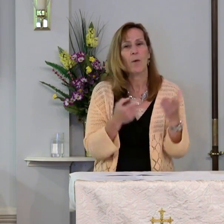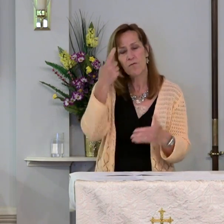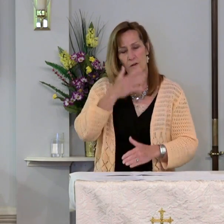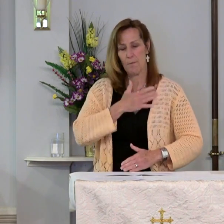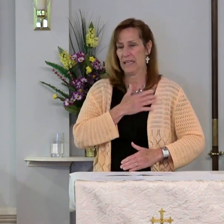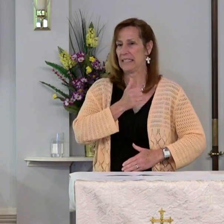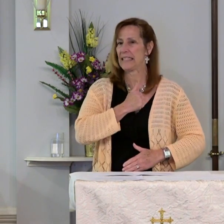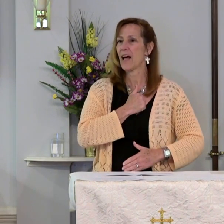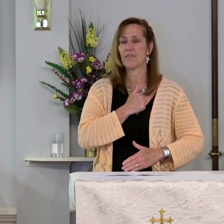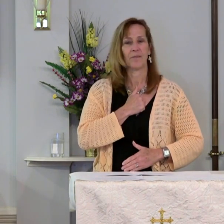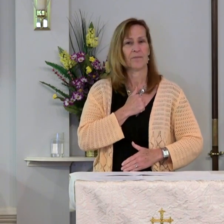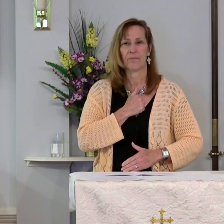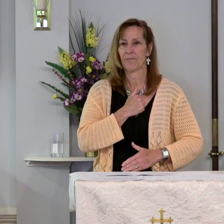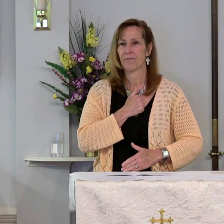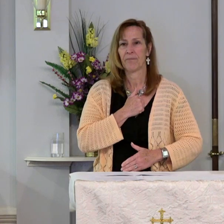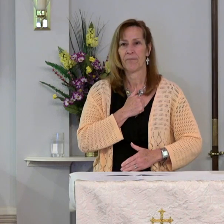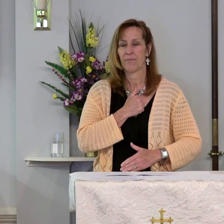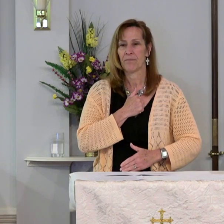myself,